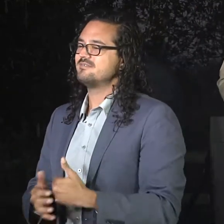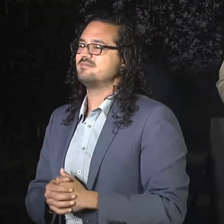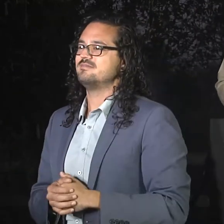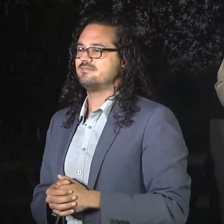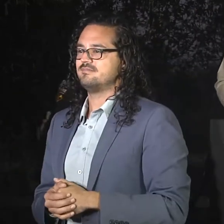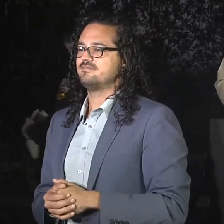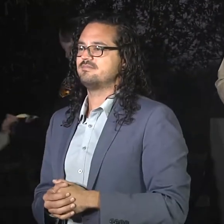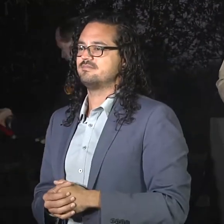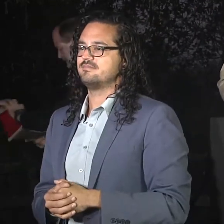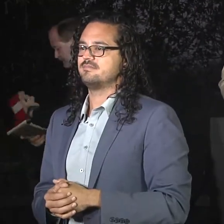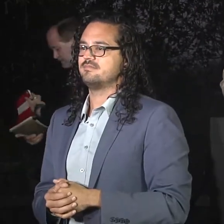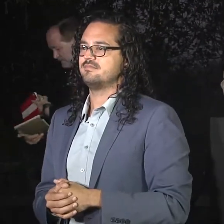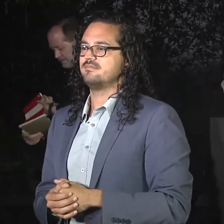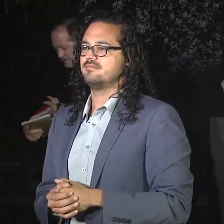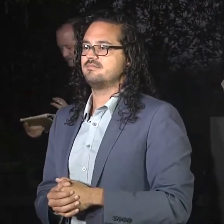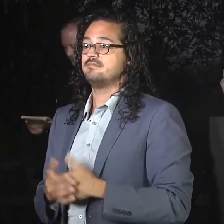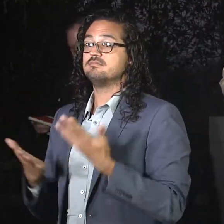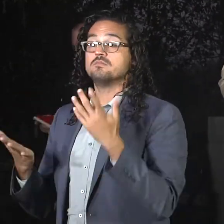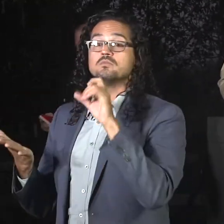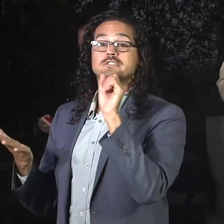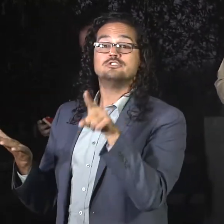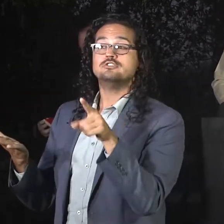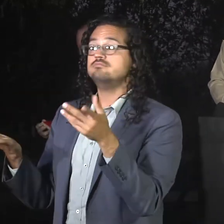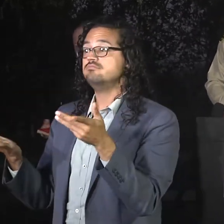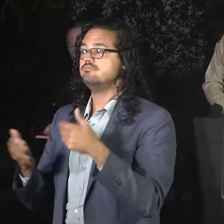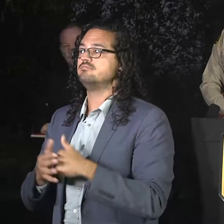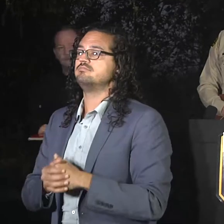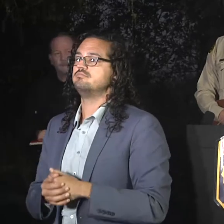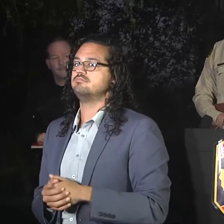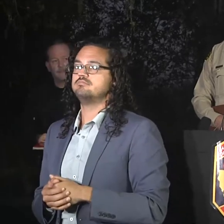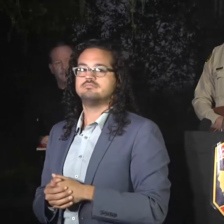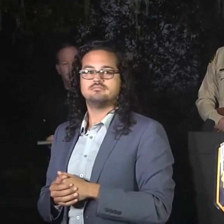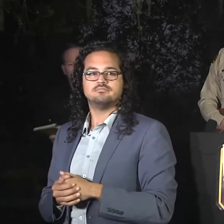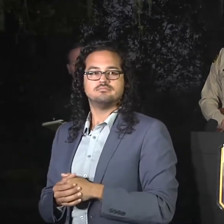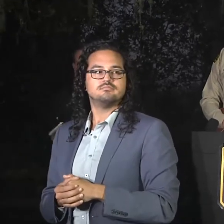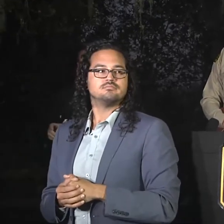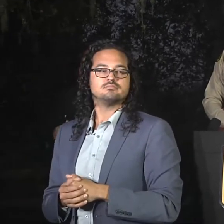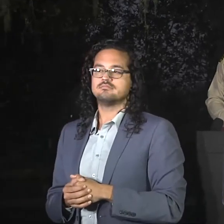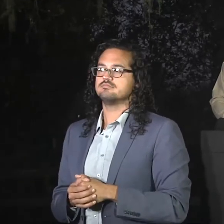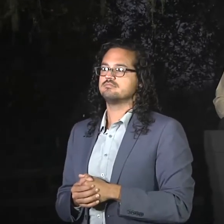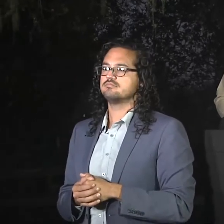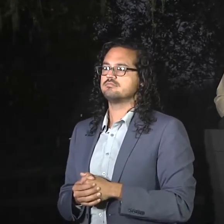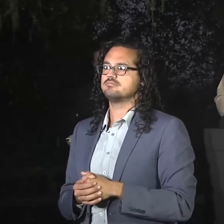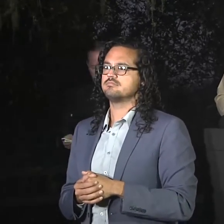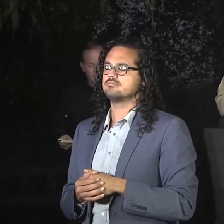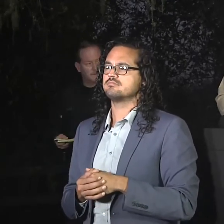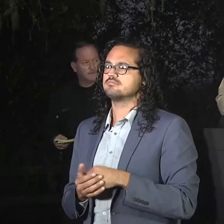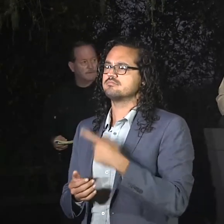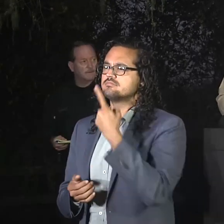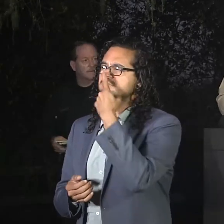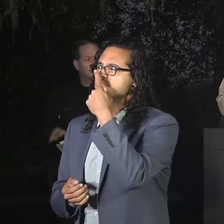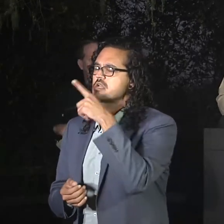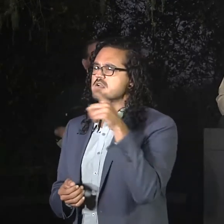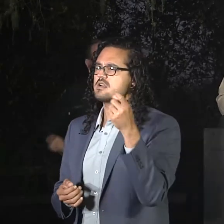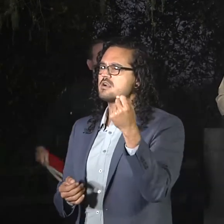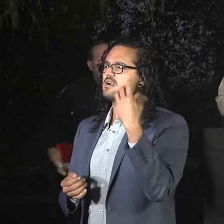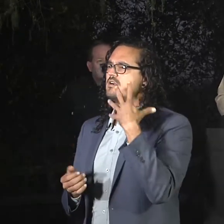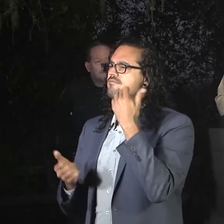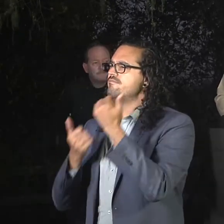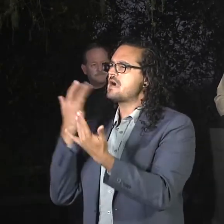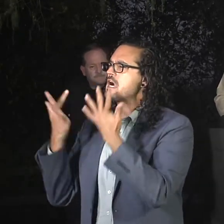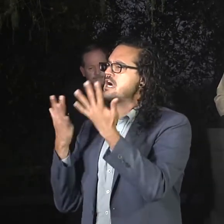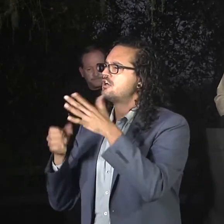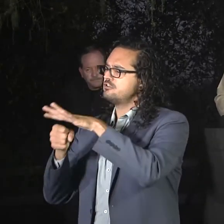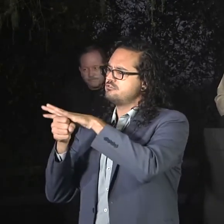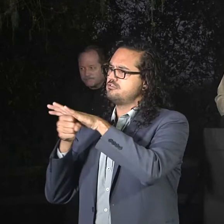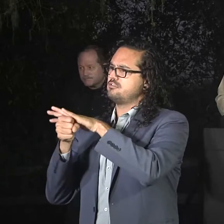All right. Happen to answer any questions you might have. Can we talk more about the fire operations happening in Stilton? Yes. The question is related